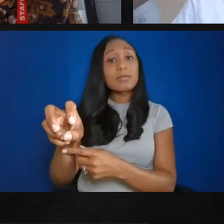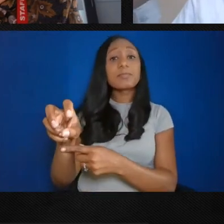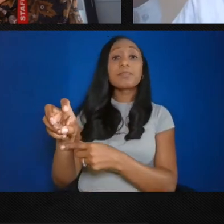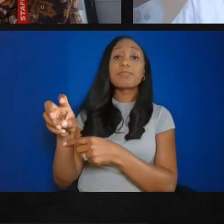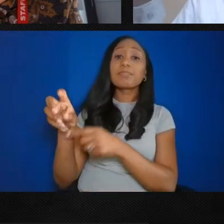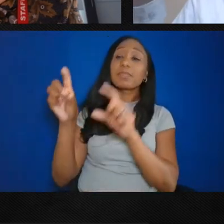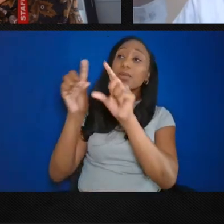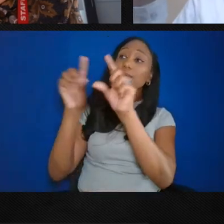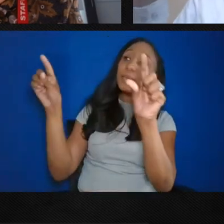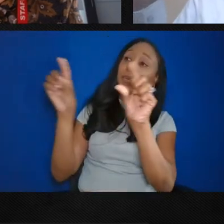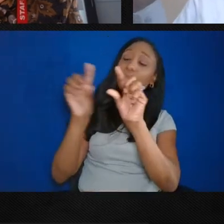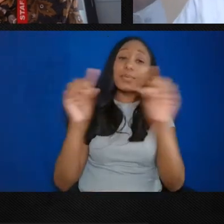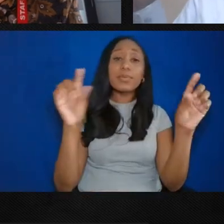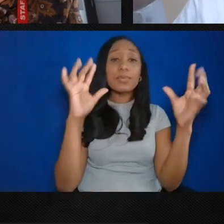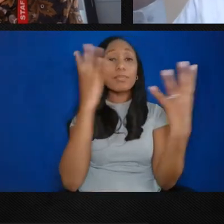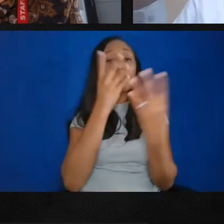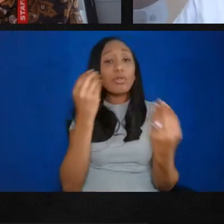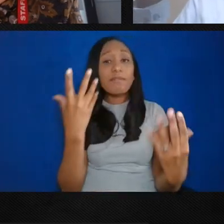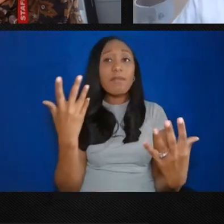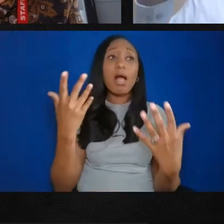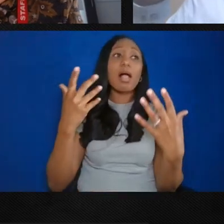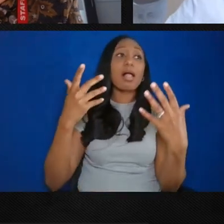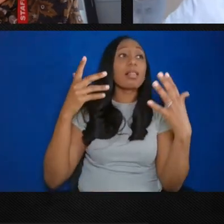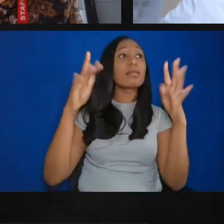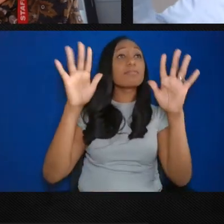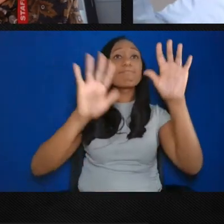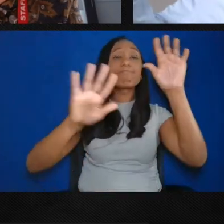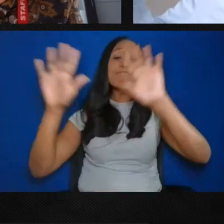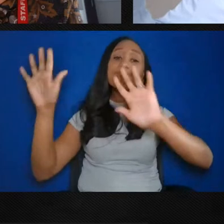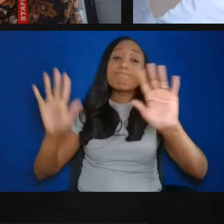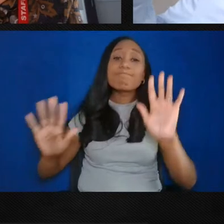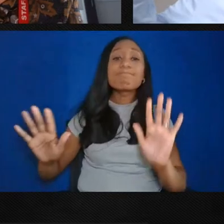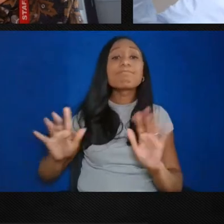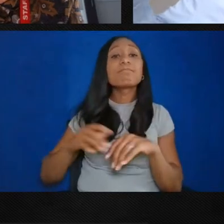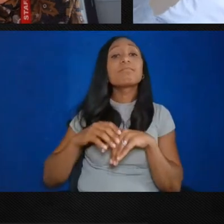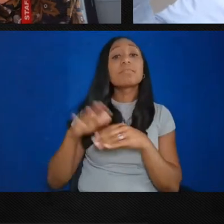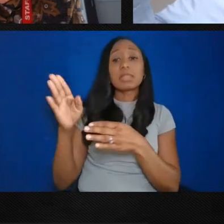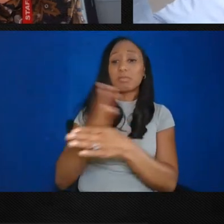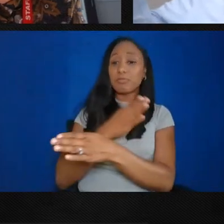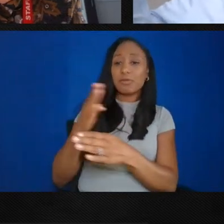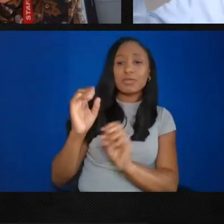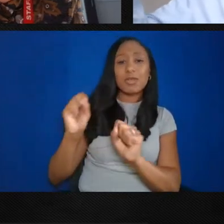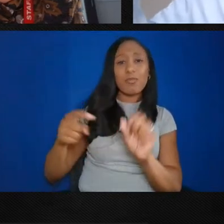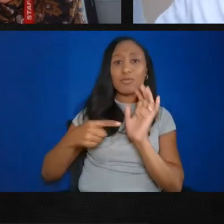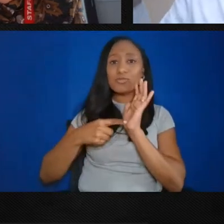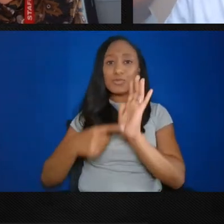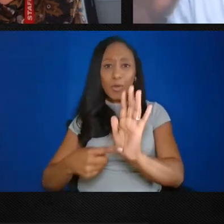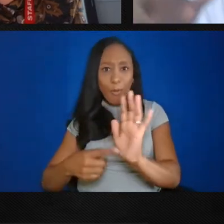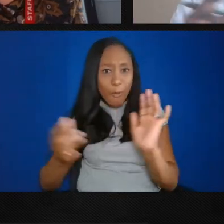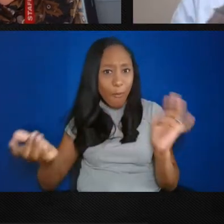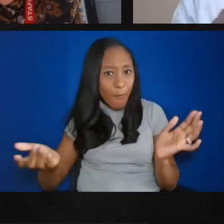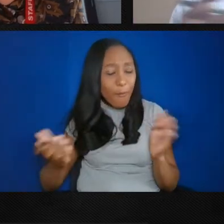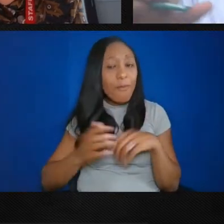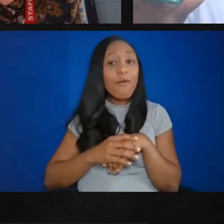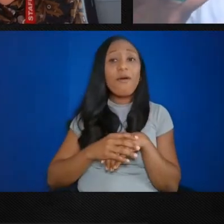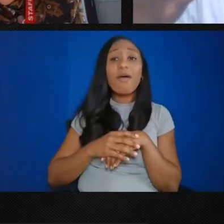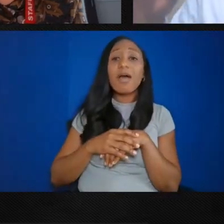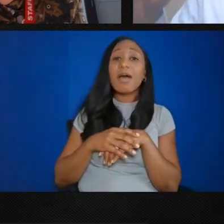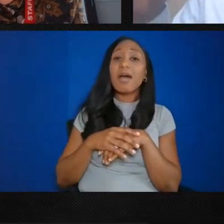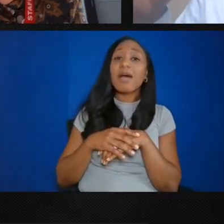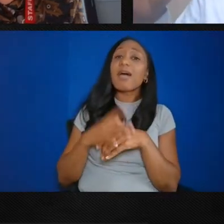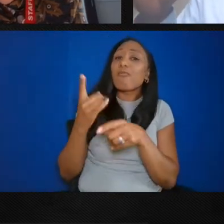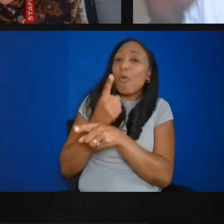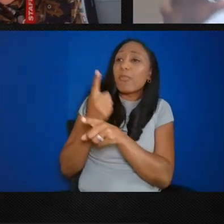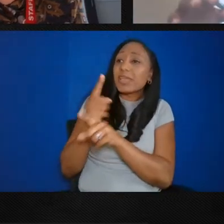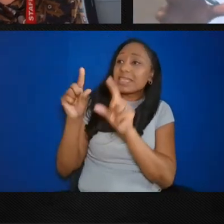gazebos and pavilions and music turned up at the proper decibels. I mean, I'm not going to try